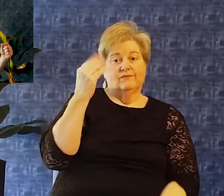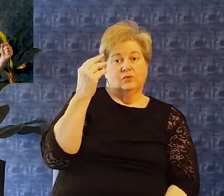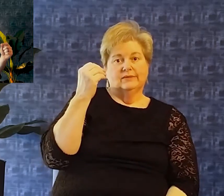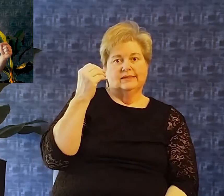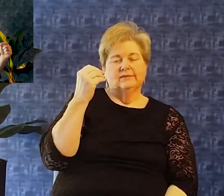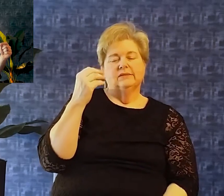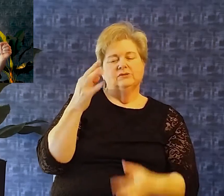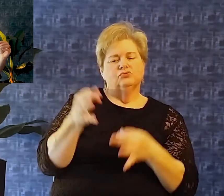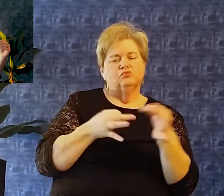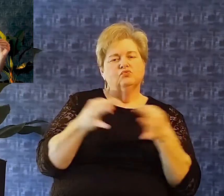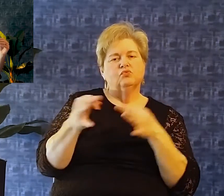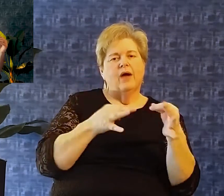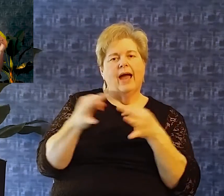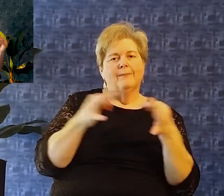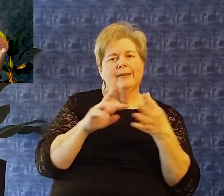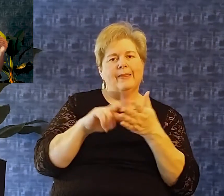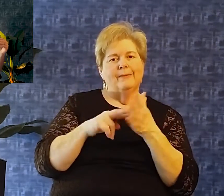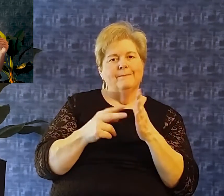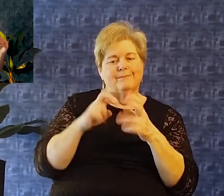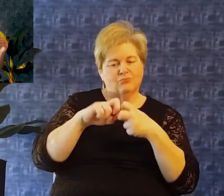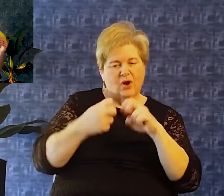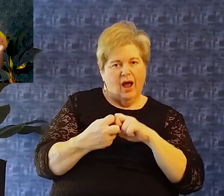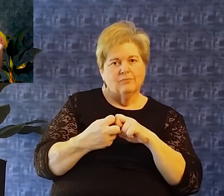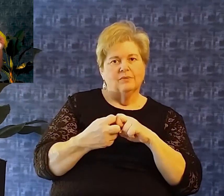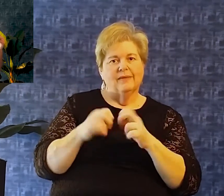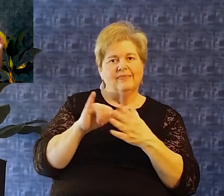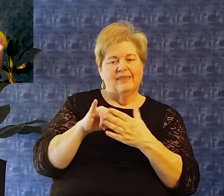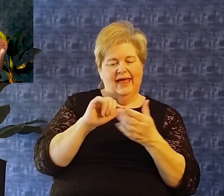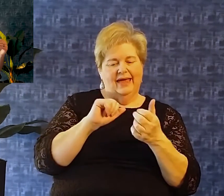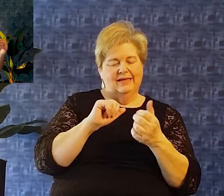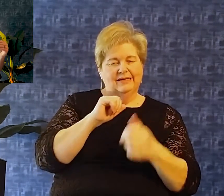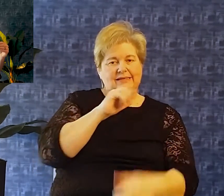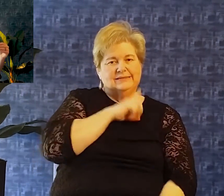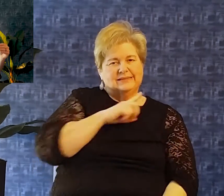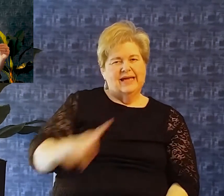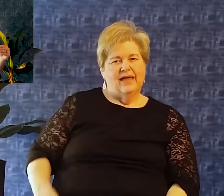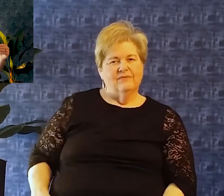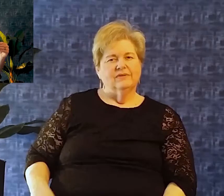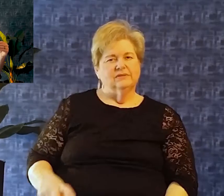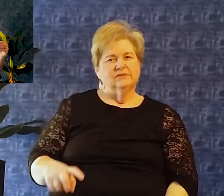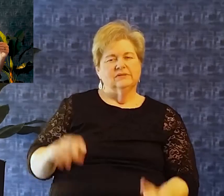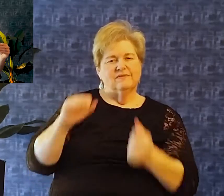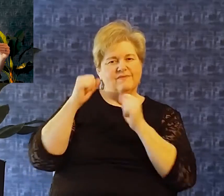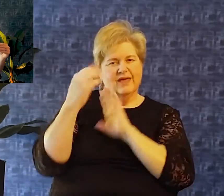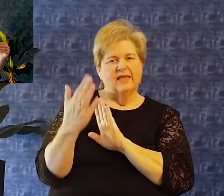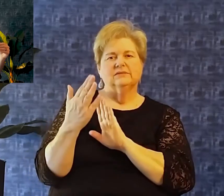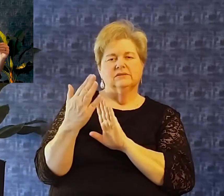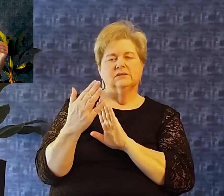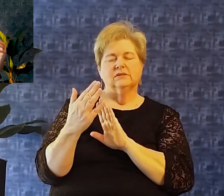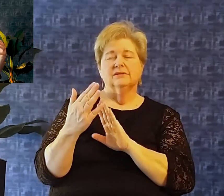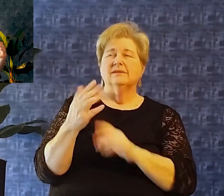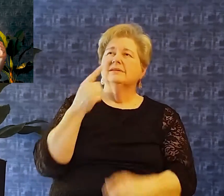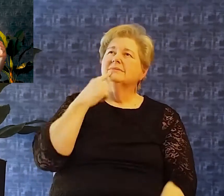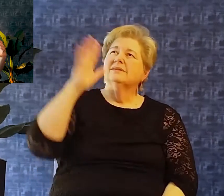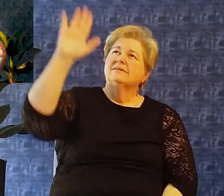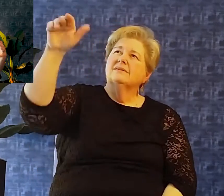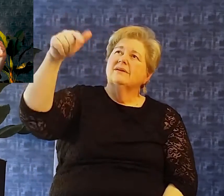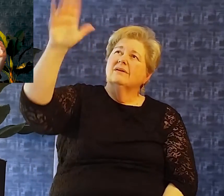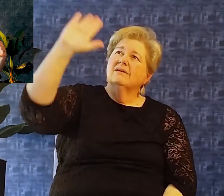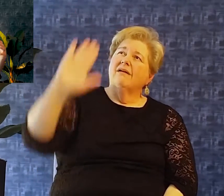says verse 14 we get a description of the problem that david is facing the hardship that david is dealing with He